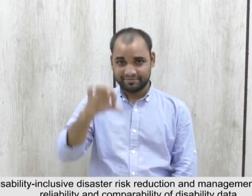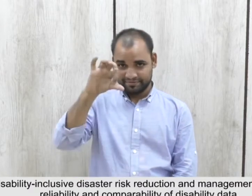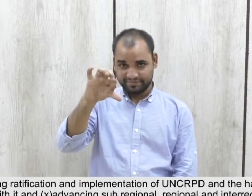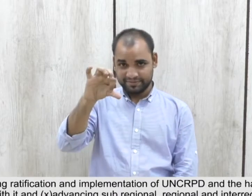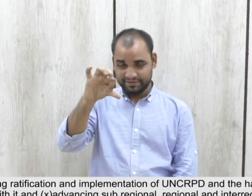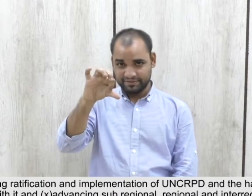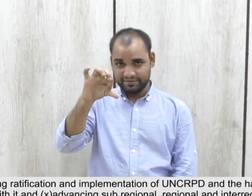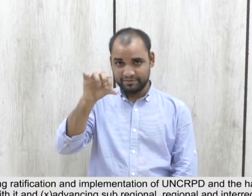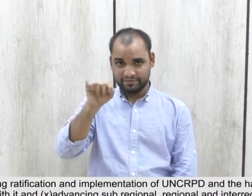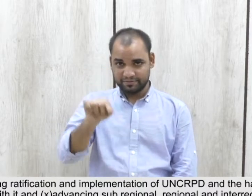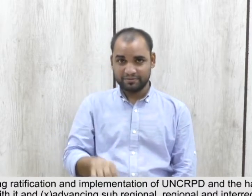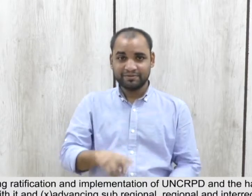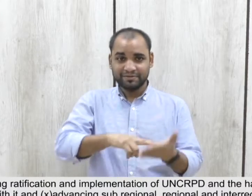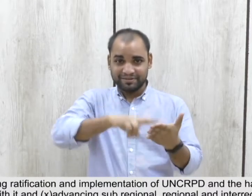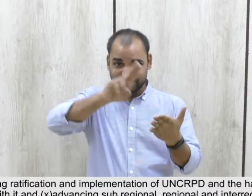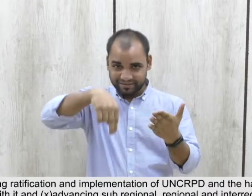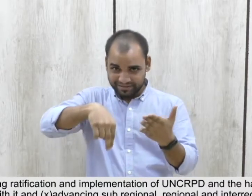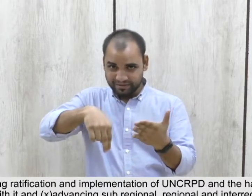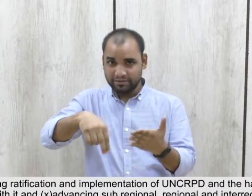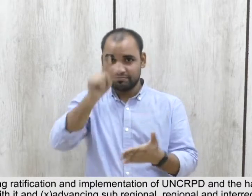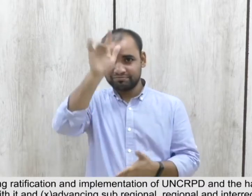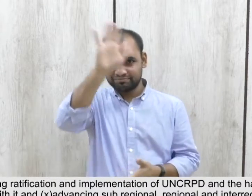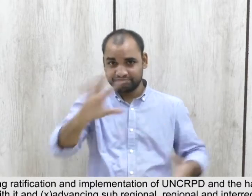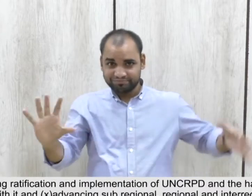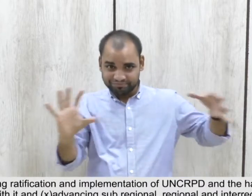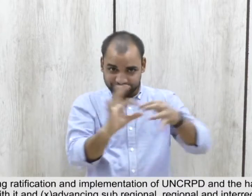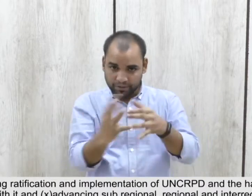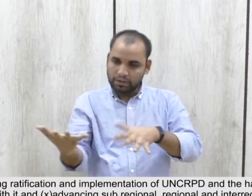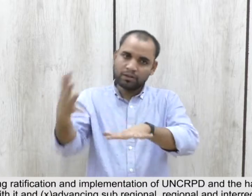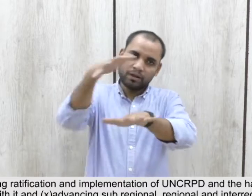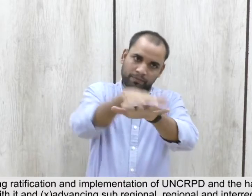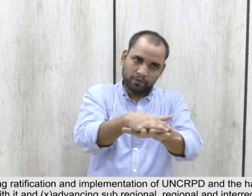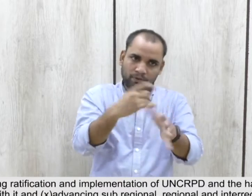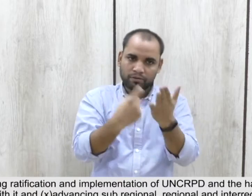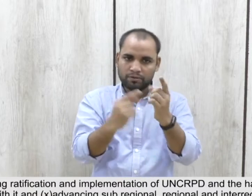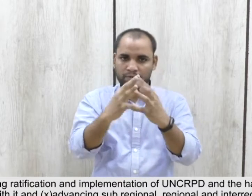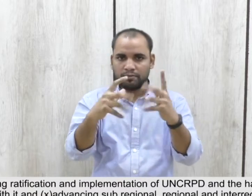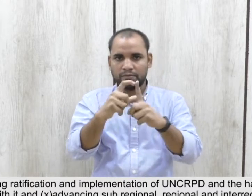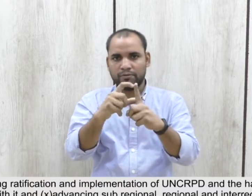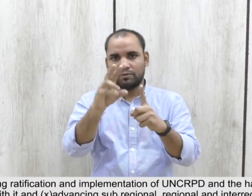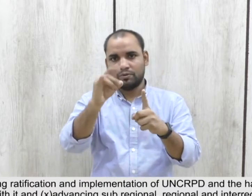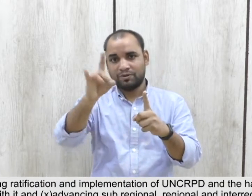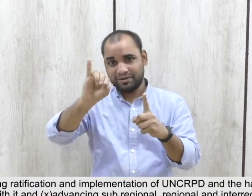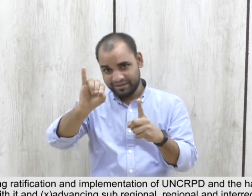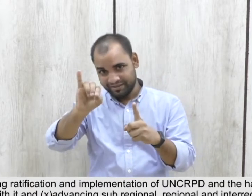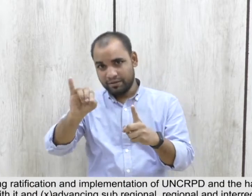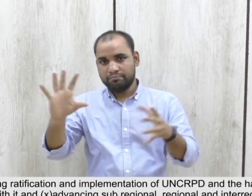Nine, accelerating ratification and implementation of UNCRPD and